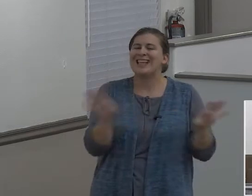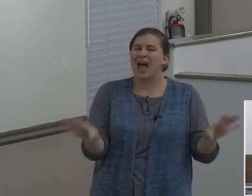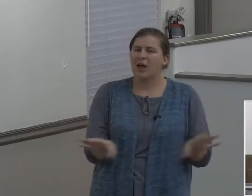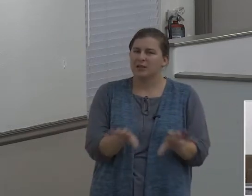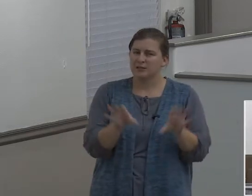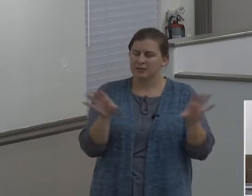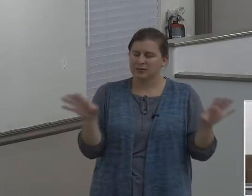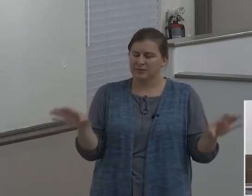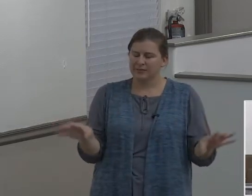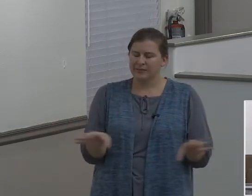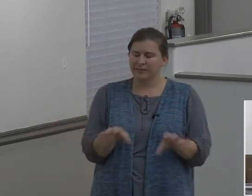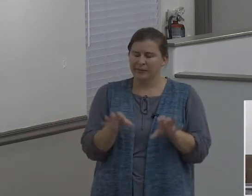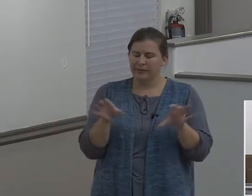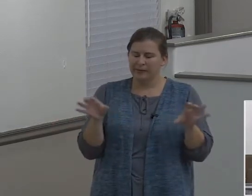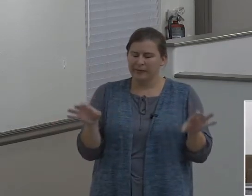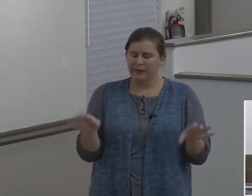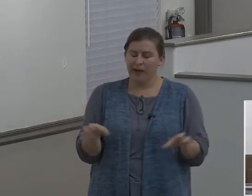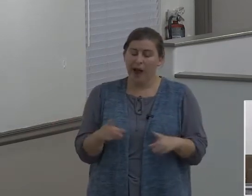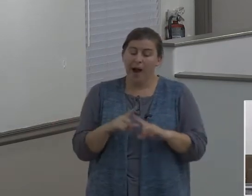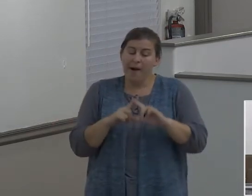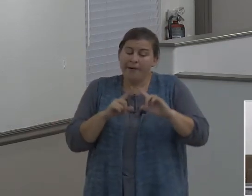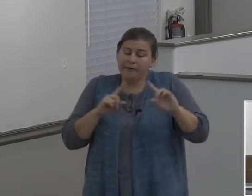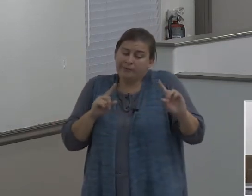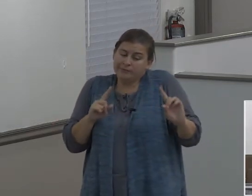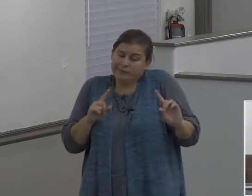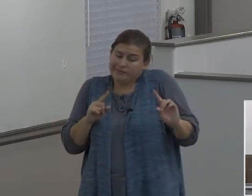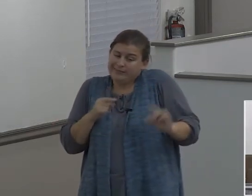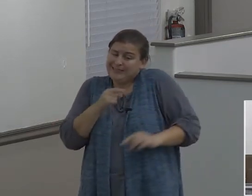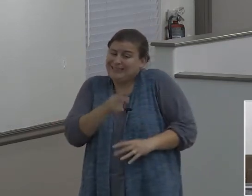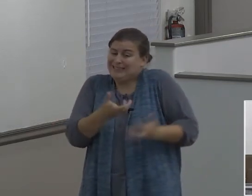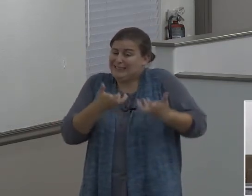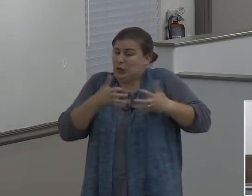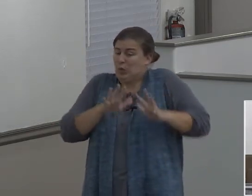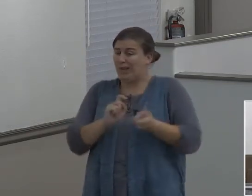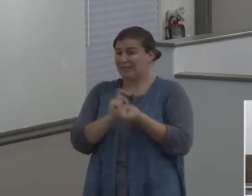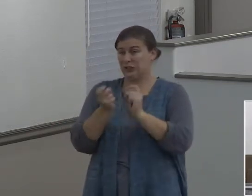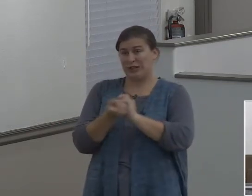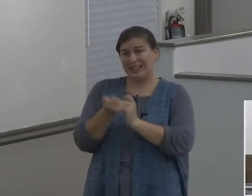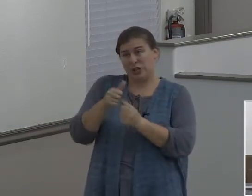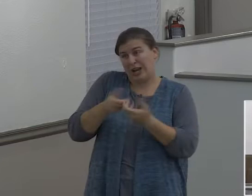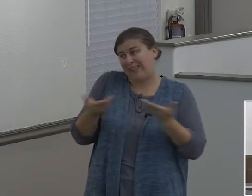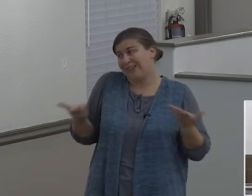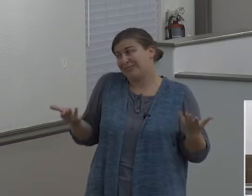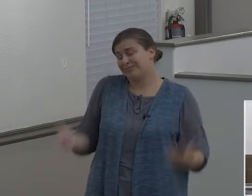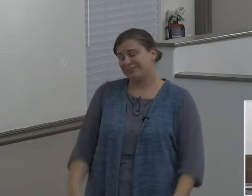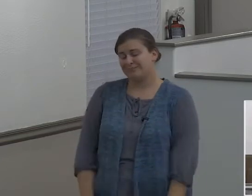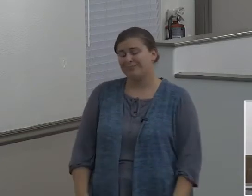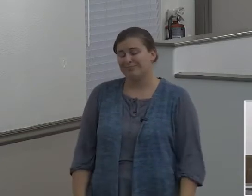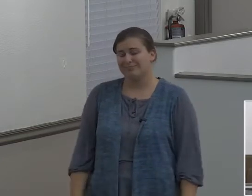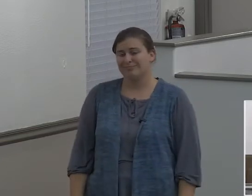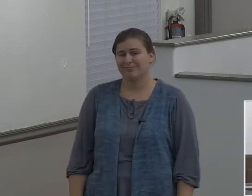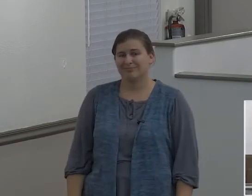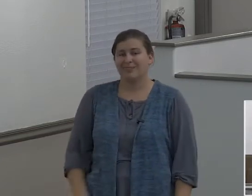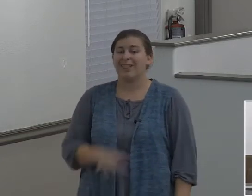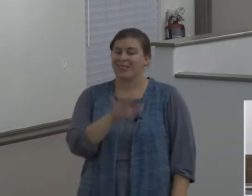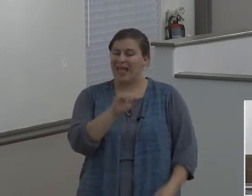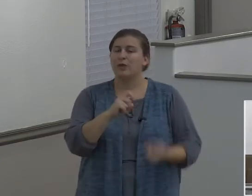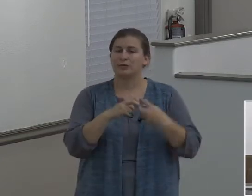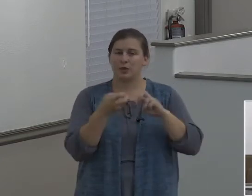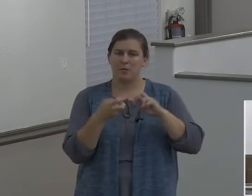just didn't want to change anything. That's the problem. He didn't want to change it.